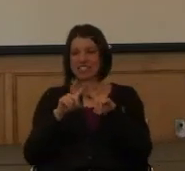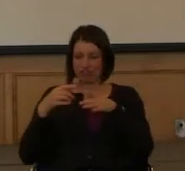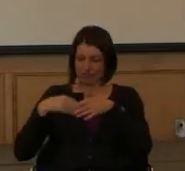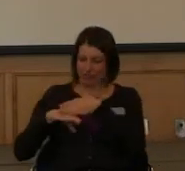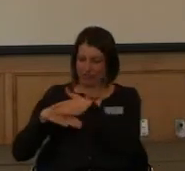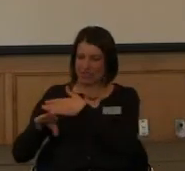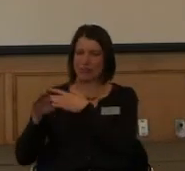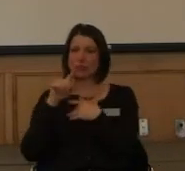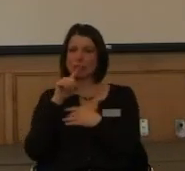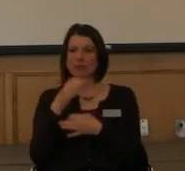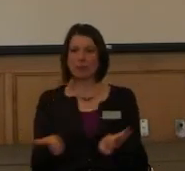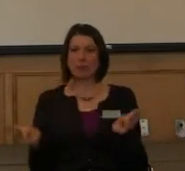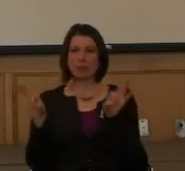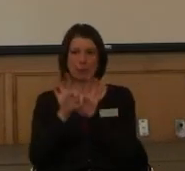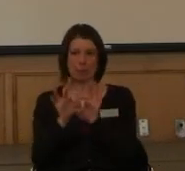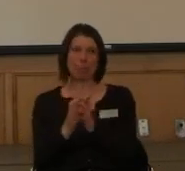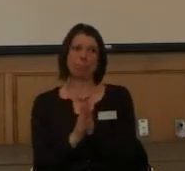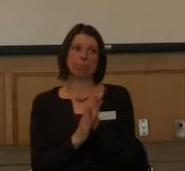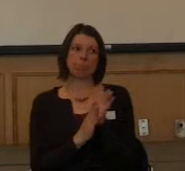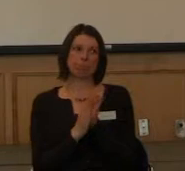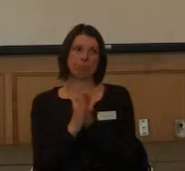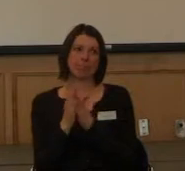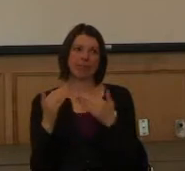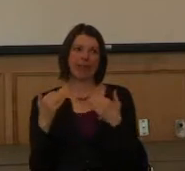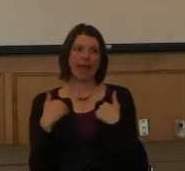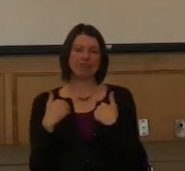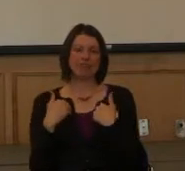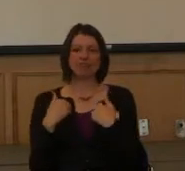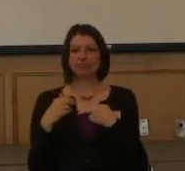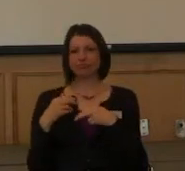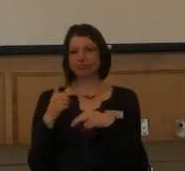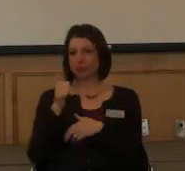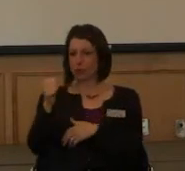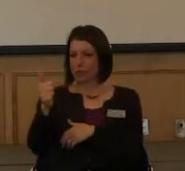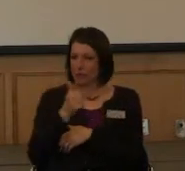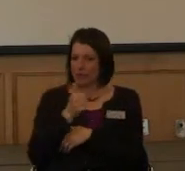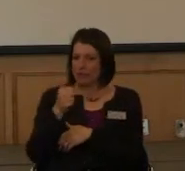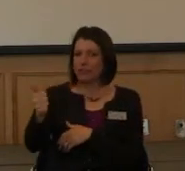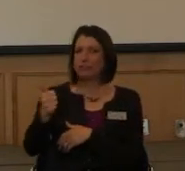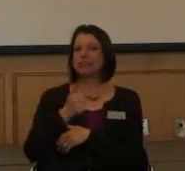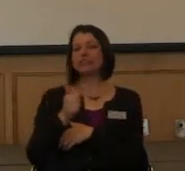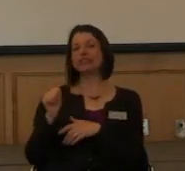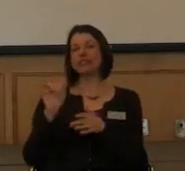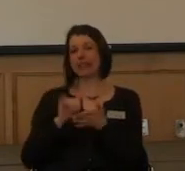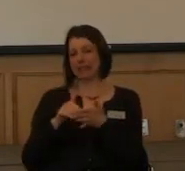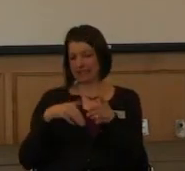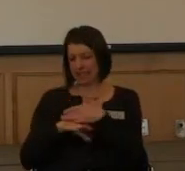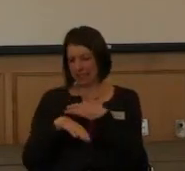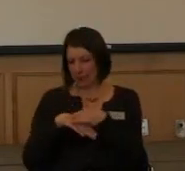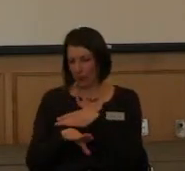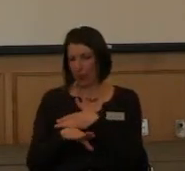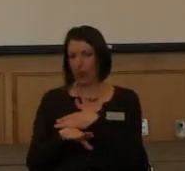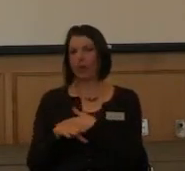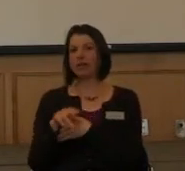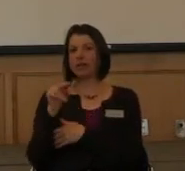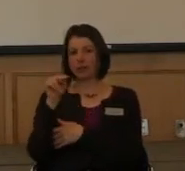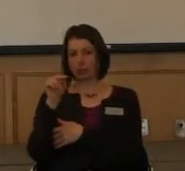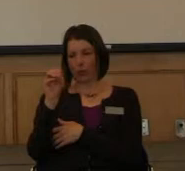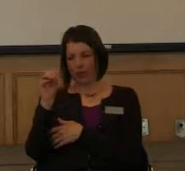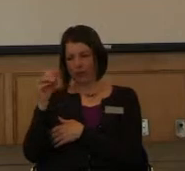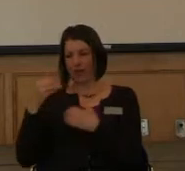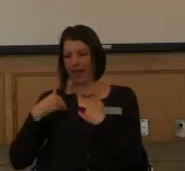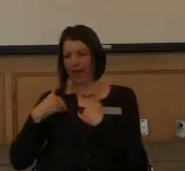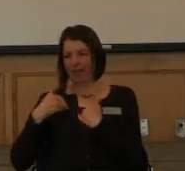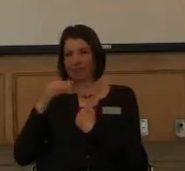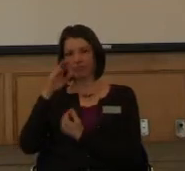big. You know, having mass transit that is accessible. New Orleans had lifts on all of their buses,